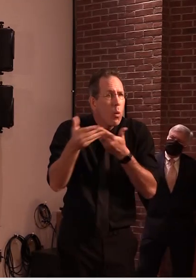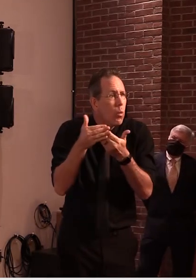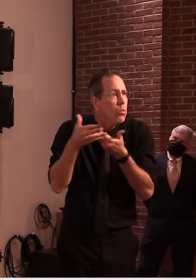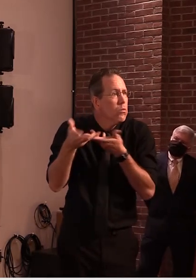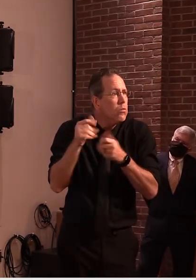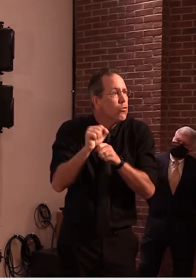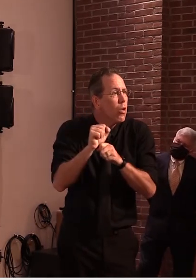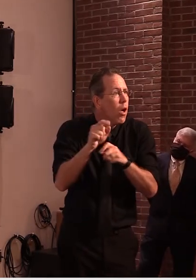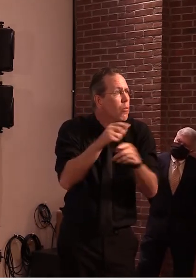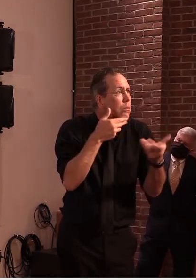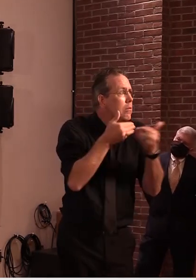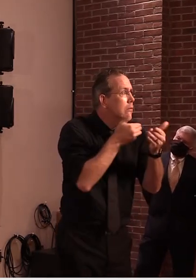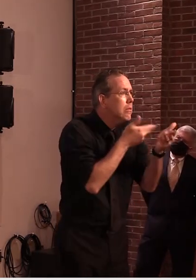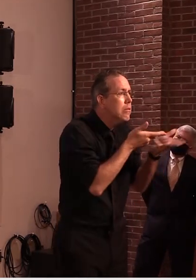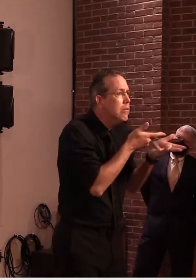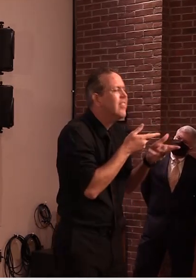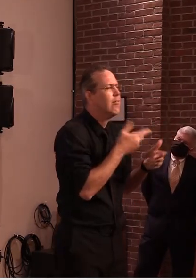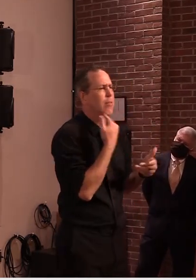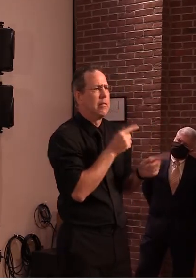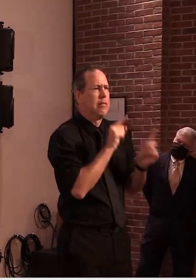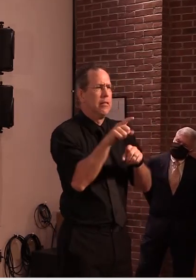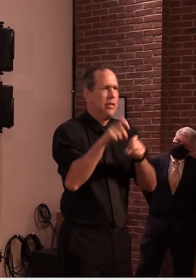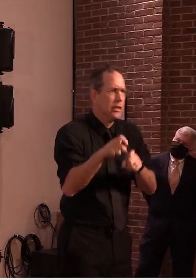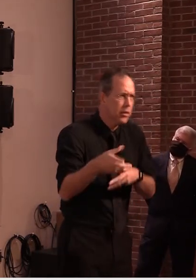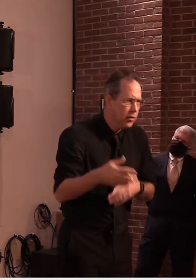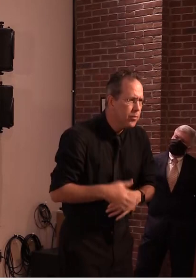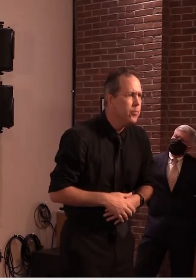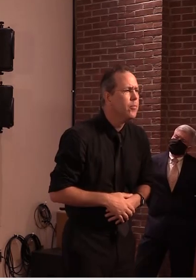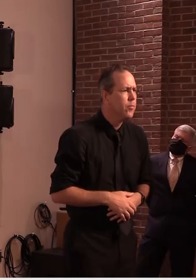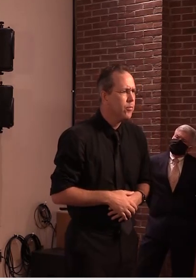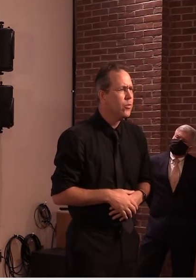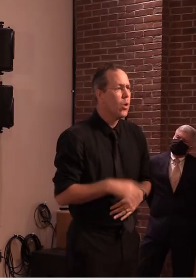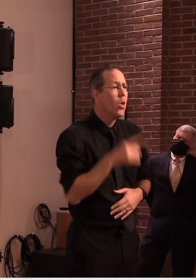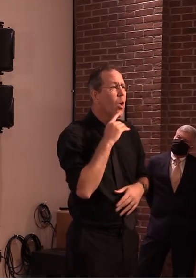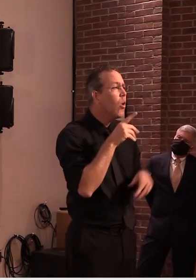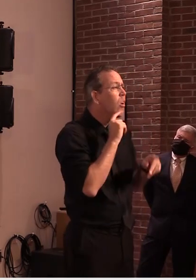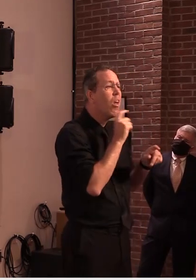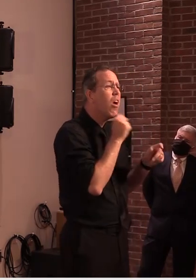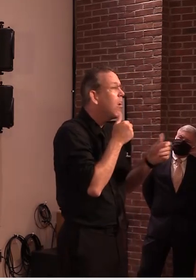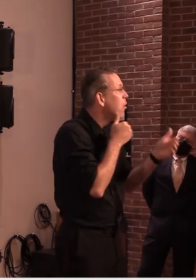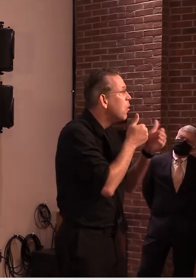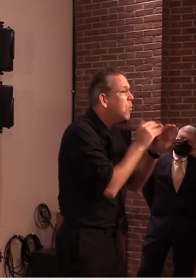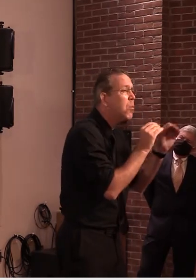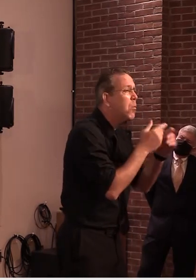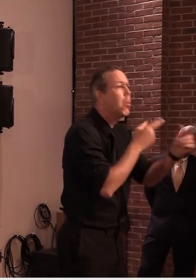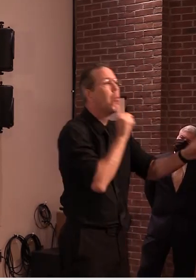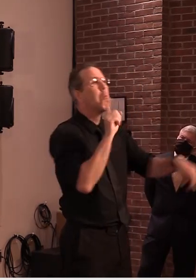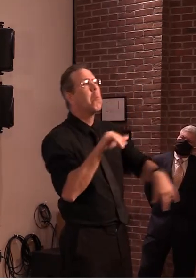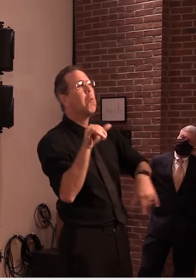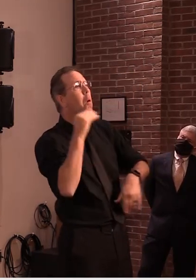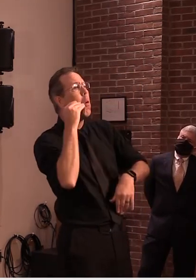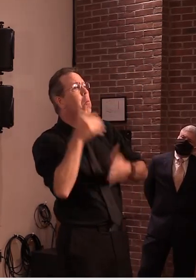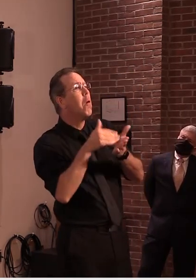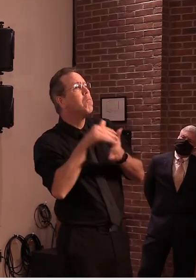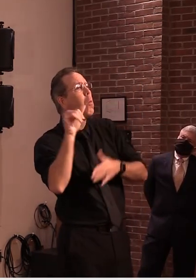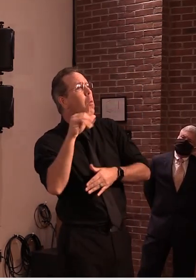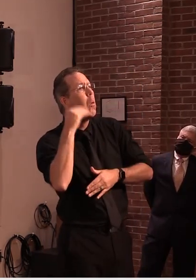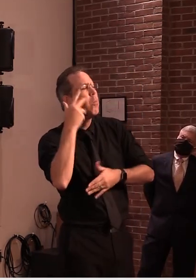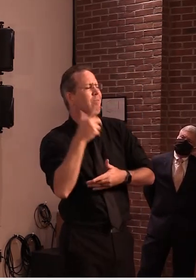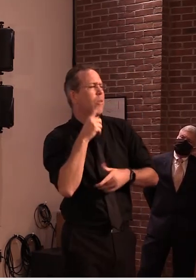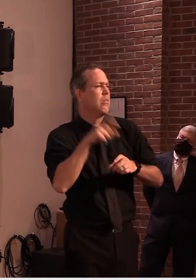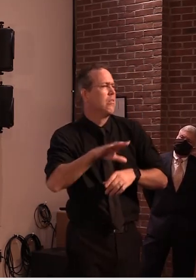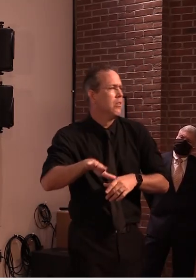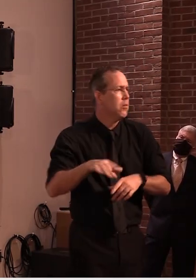are asymptomatic as well so they are good candidates uh for these pop-up sites in general and um